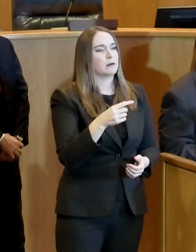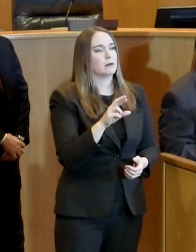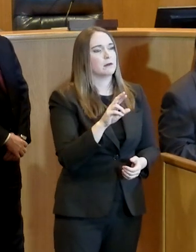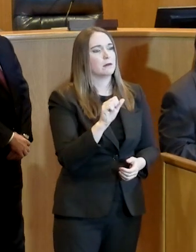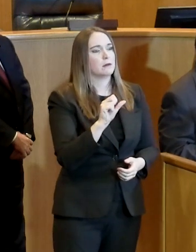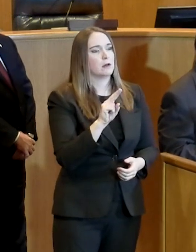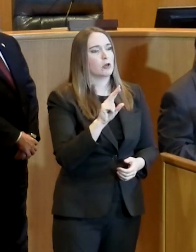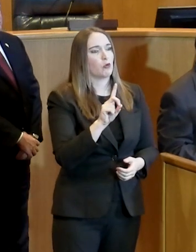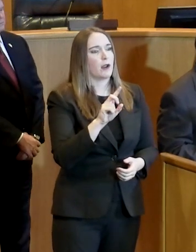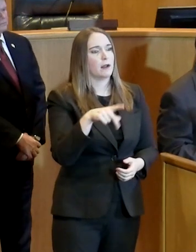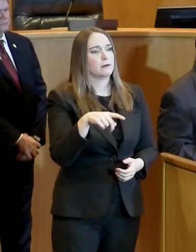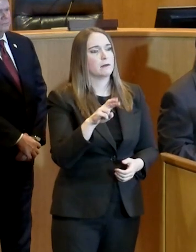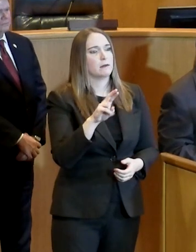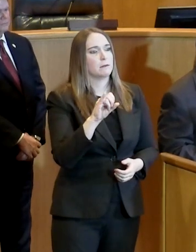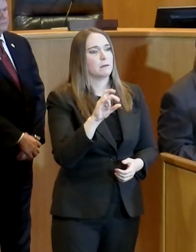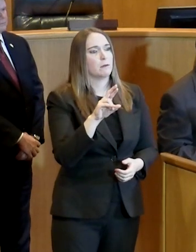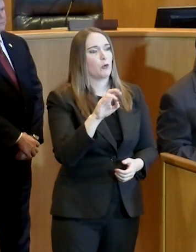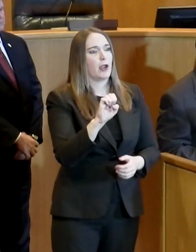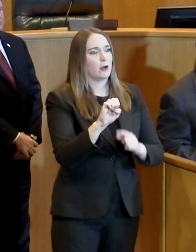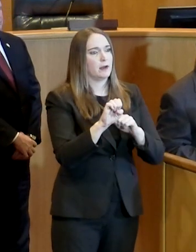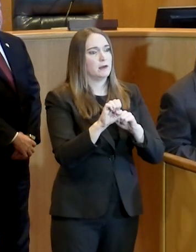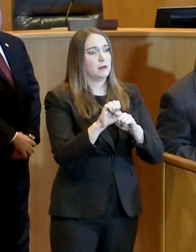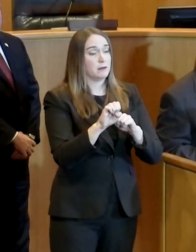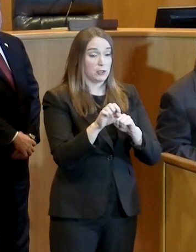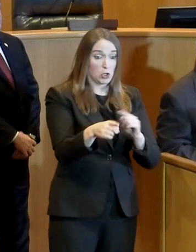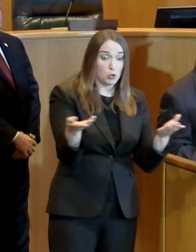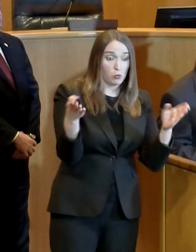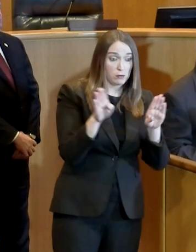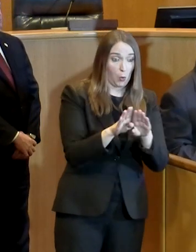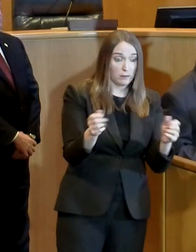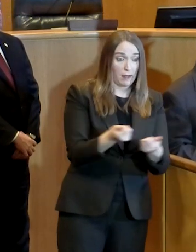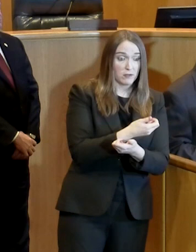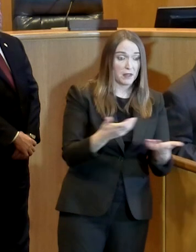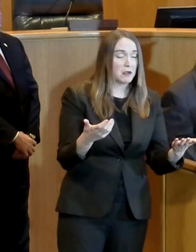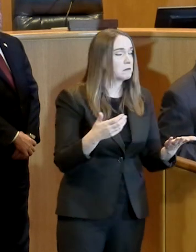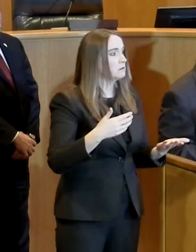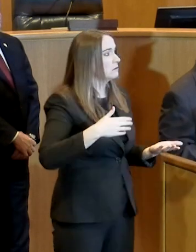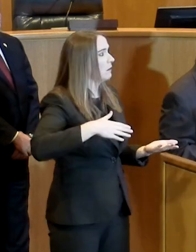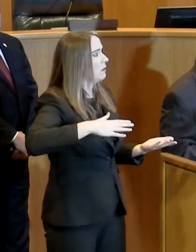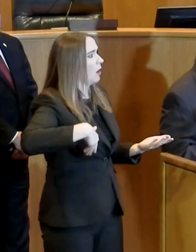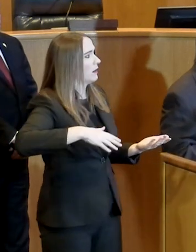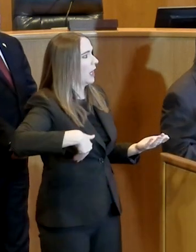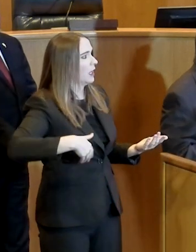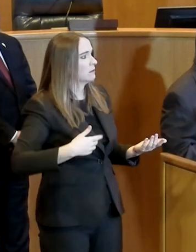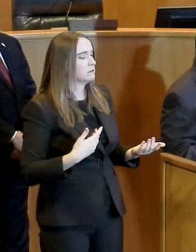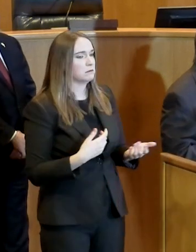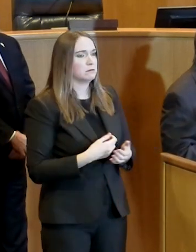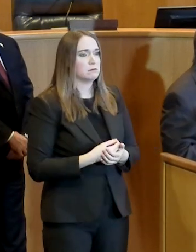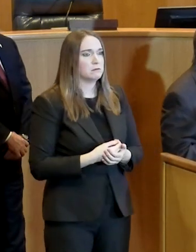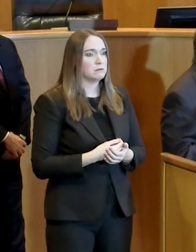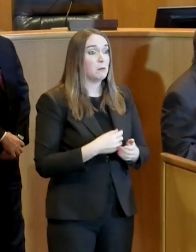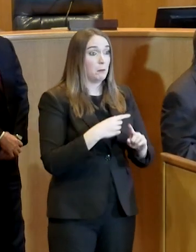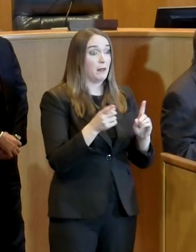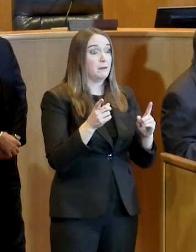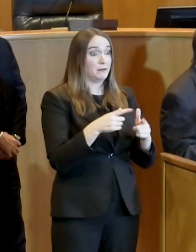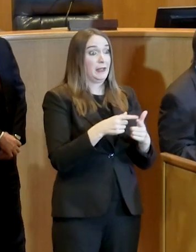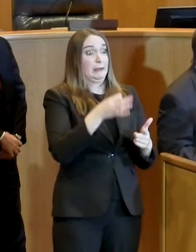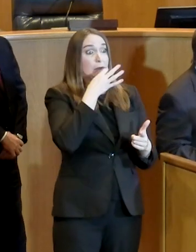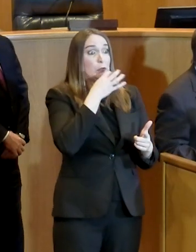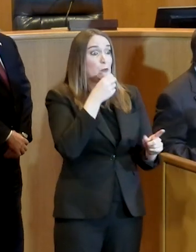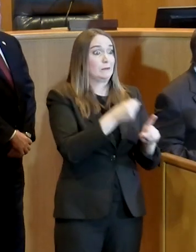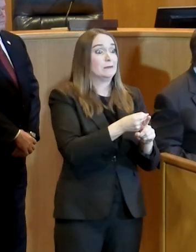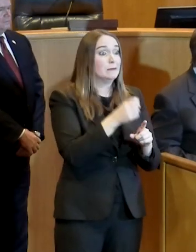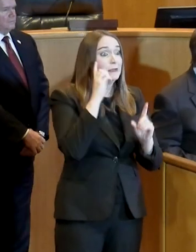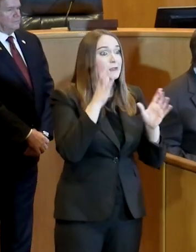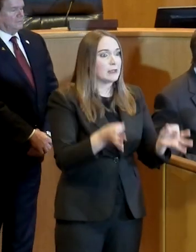And the judge said, well, we're about to, but we haven't officially put something out. And he, very shortly after that, they did. But we